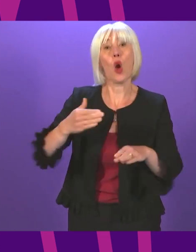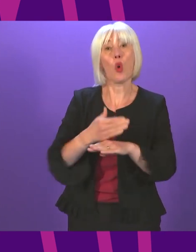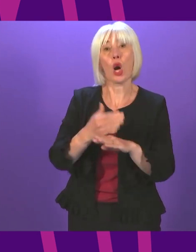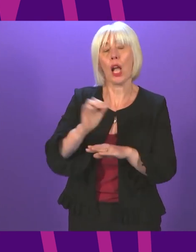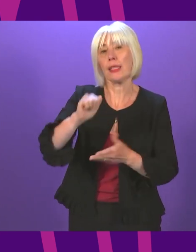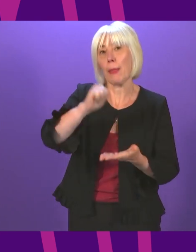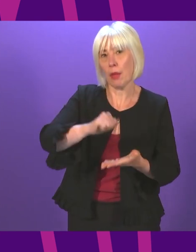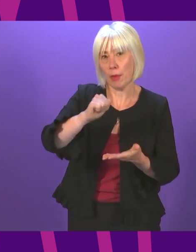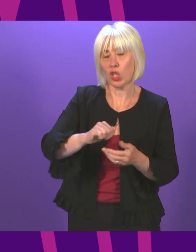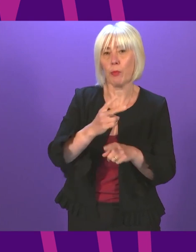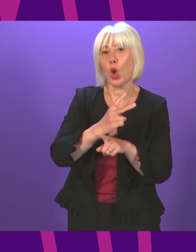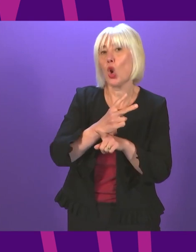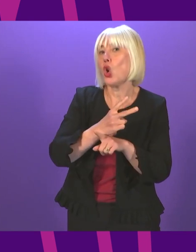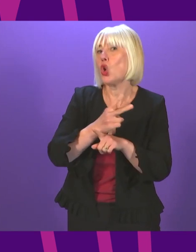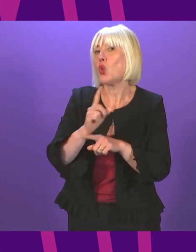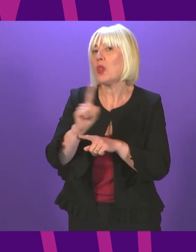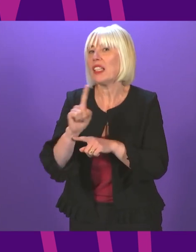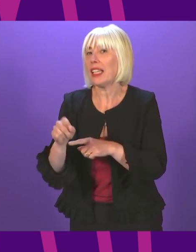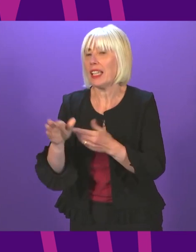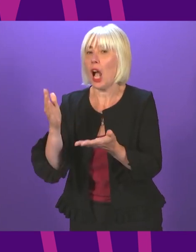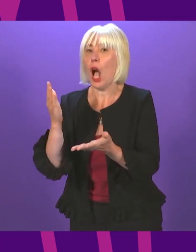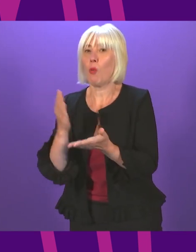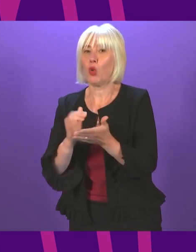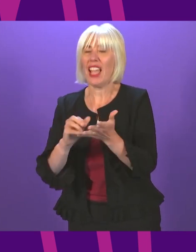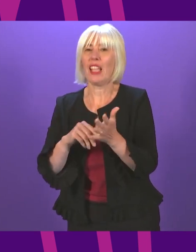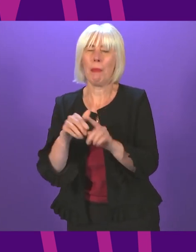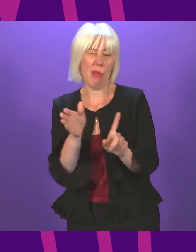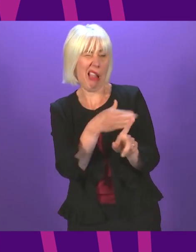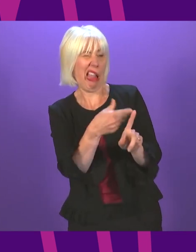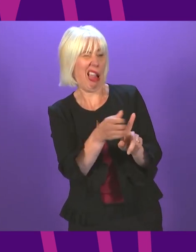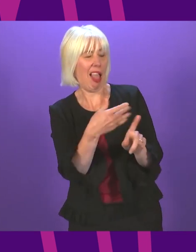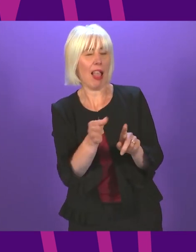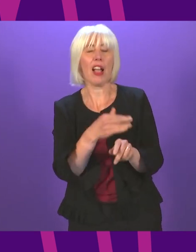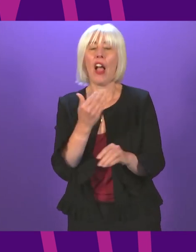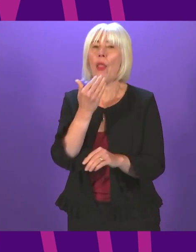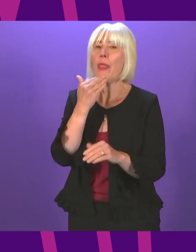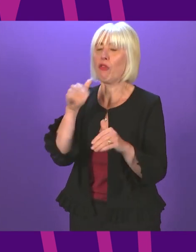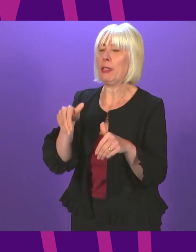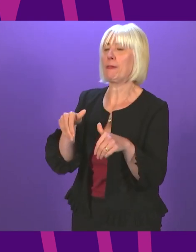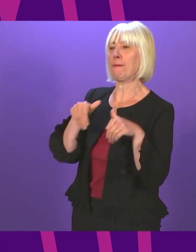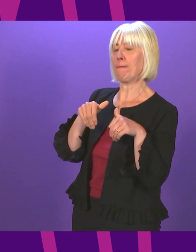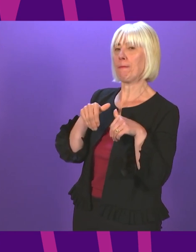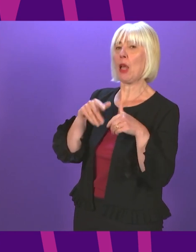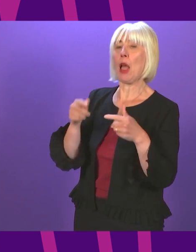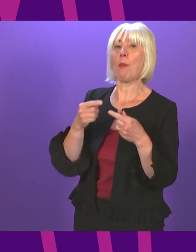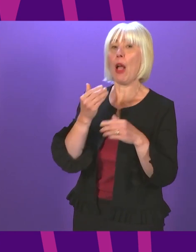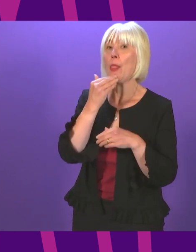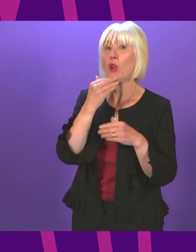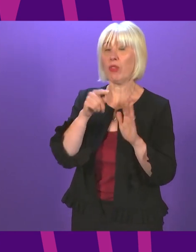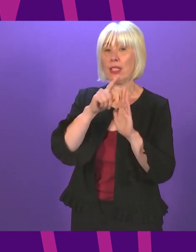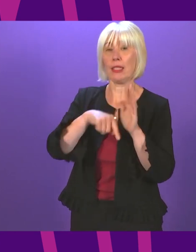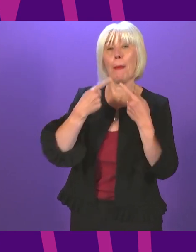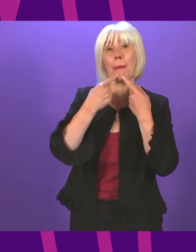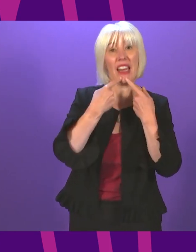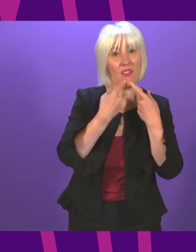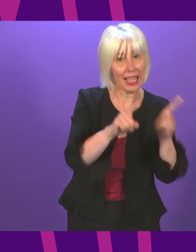later, clearly nobbled by the SNP, the Greens abstained on the same demand. Appeared in the Green manifesto but not in the SNP